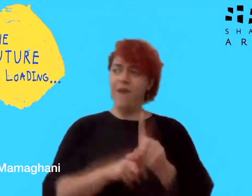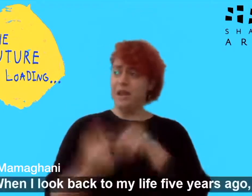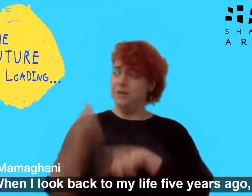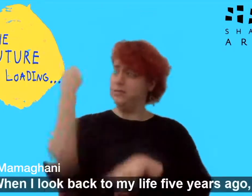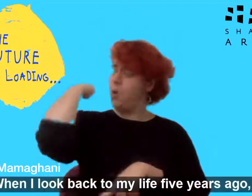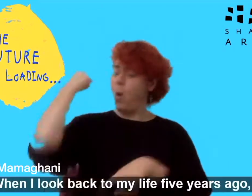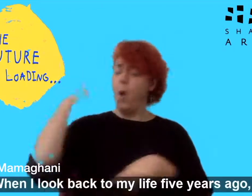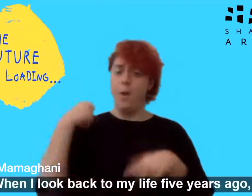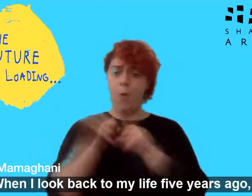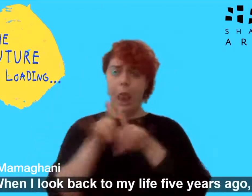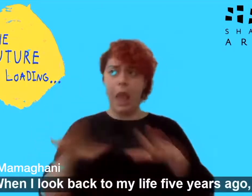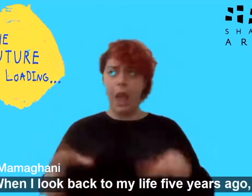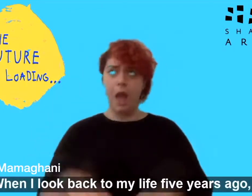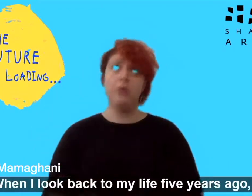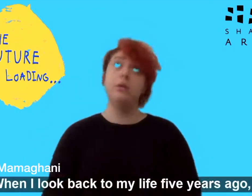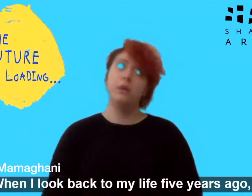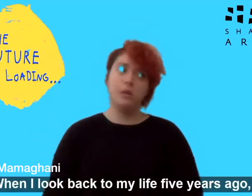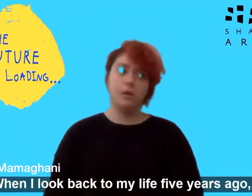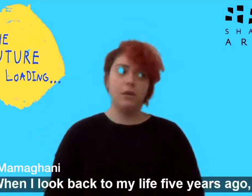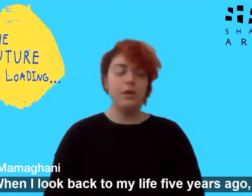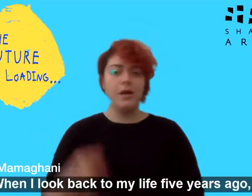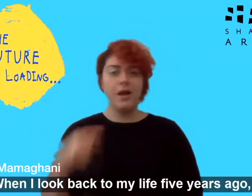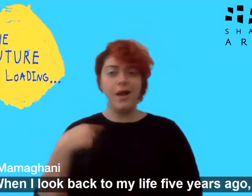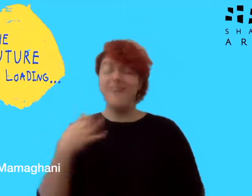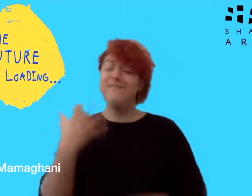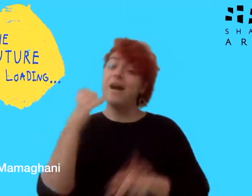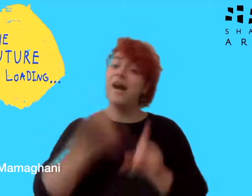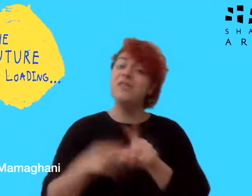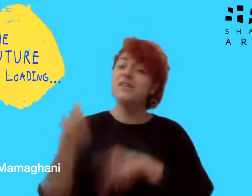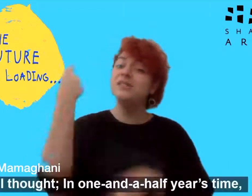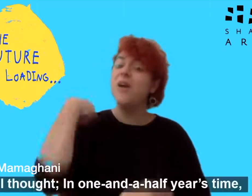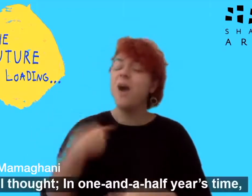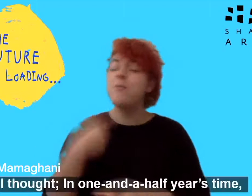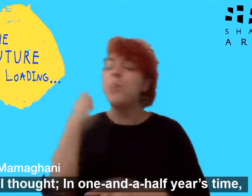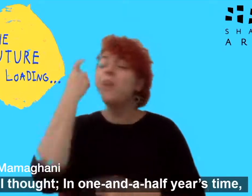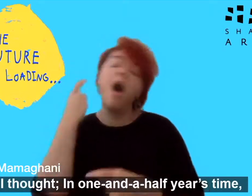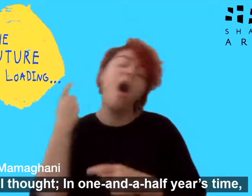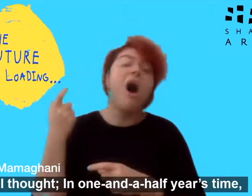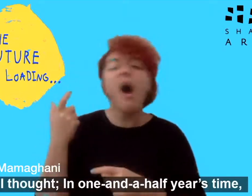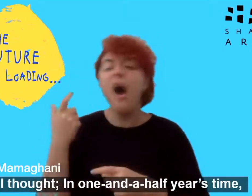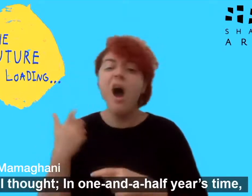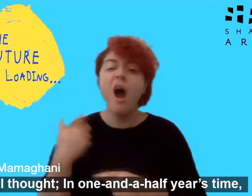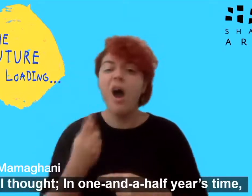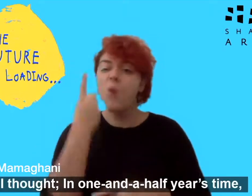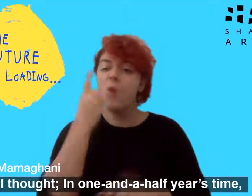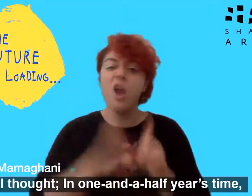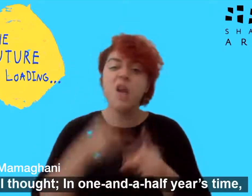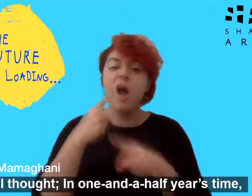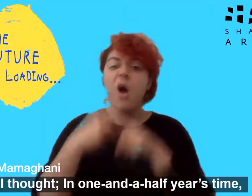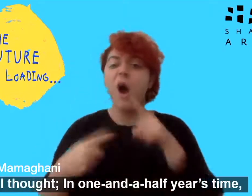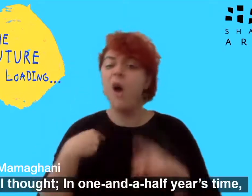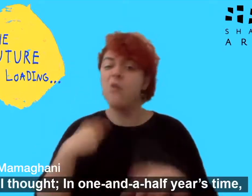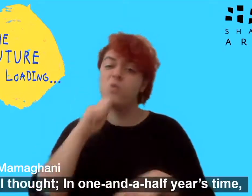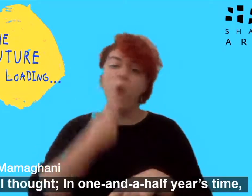When I look back to my life five years ago, I took one and a half years' time.